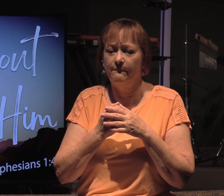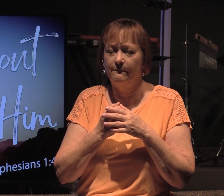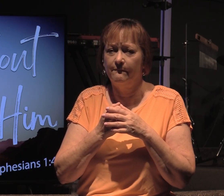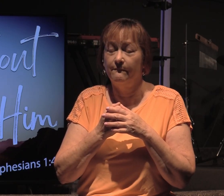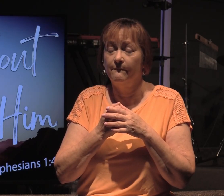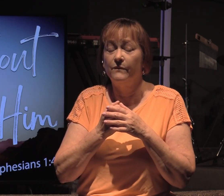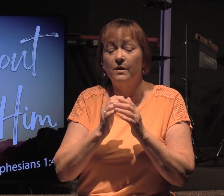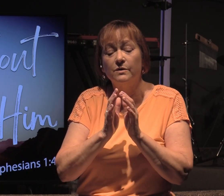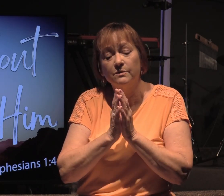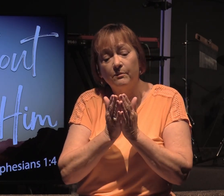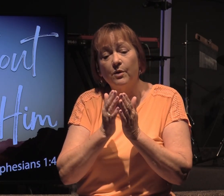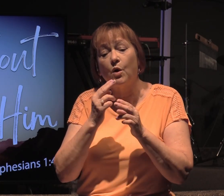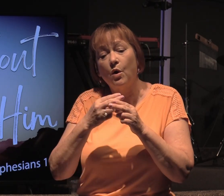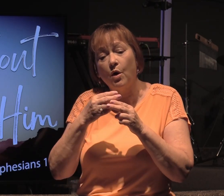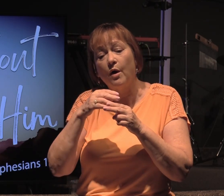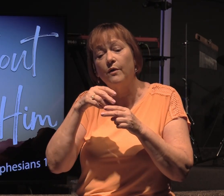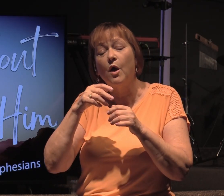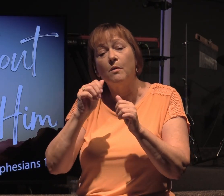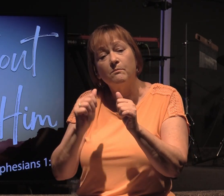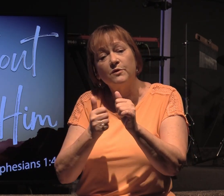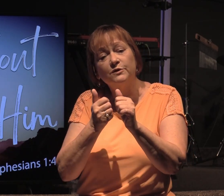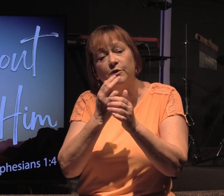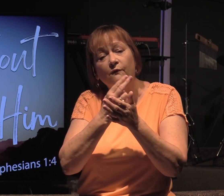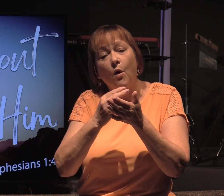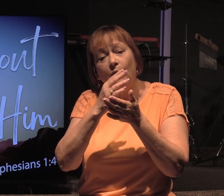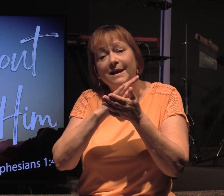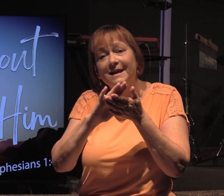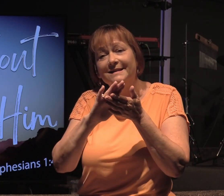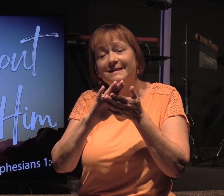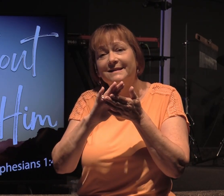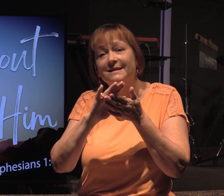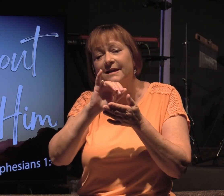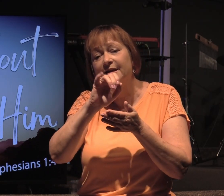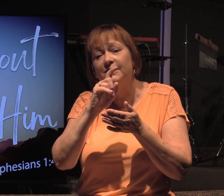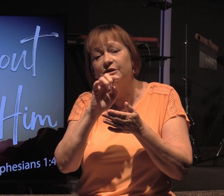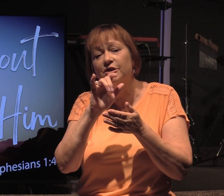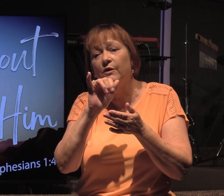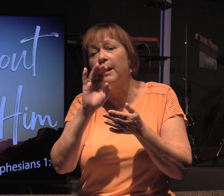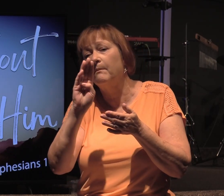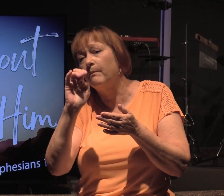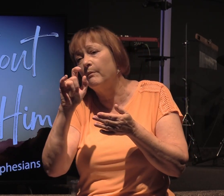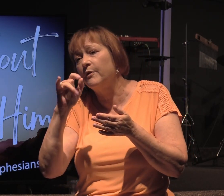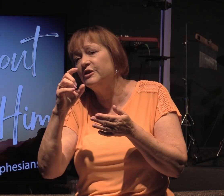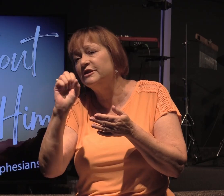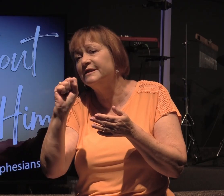There's a book called The Pursuit of Holiness. Jerry Bridges is the author.